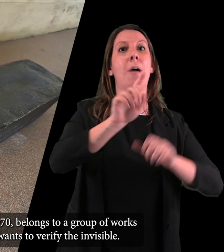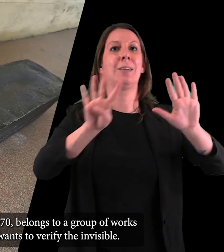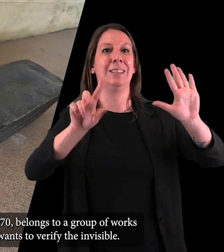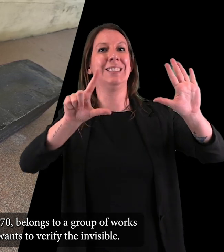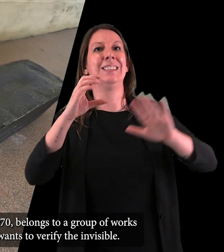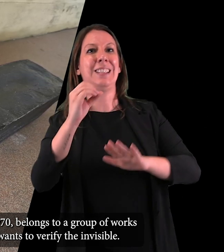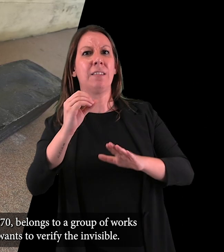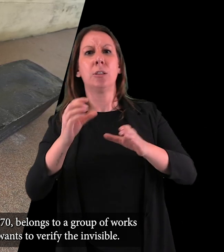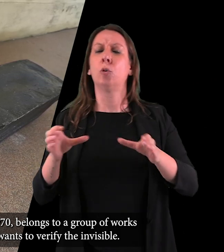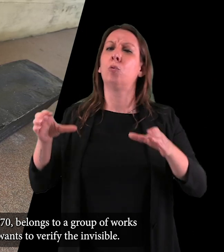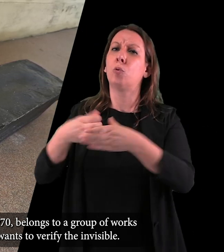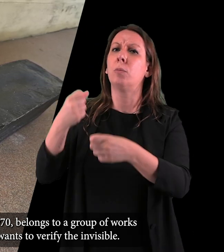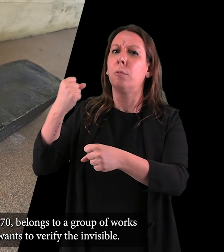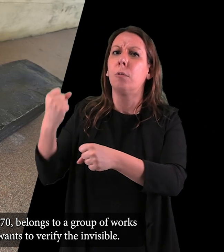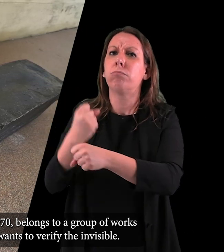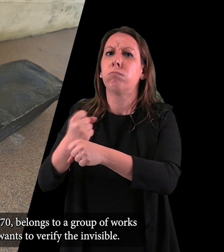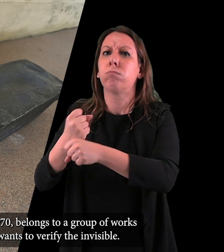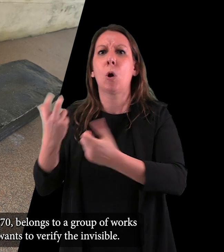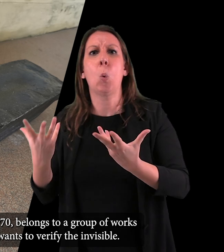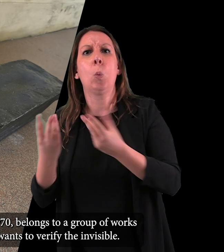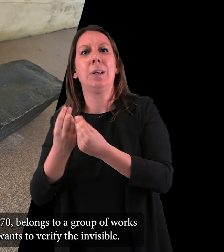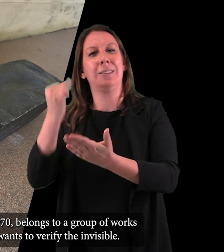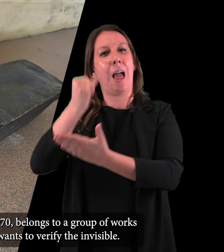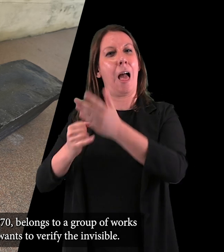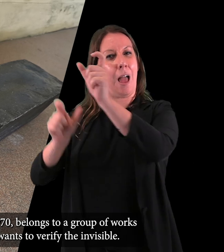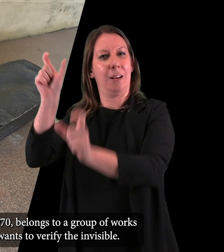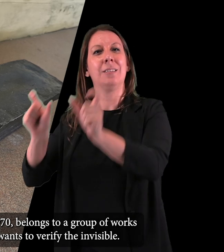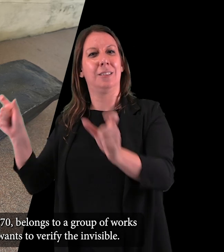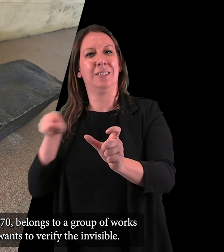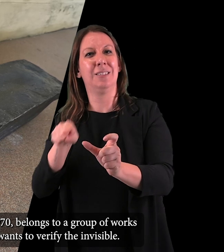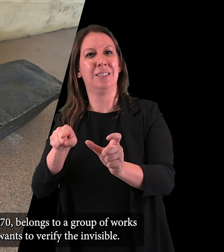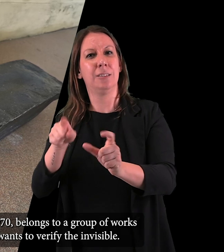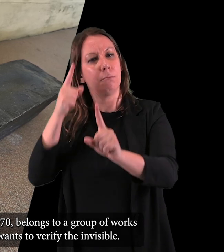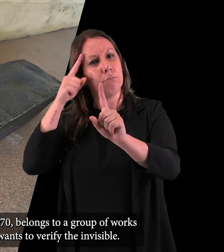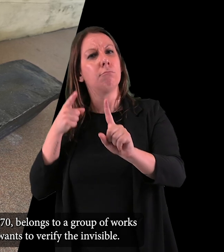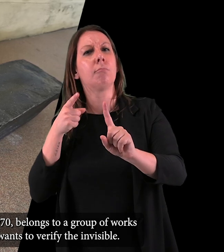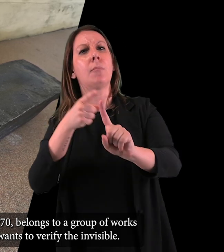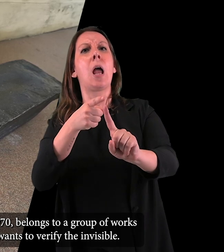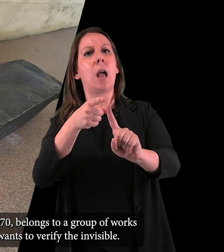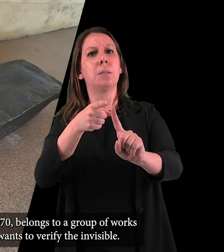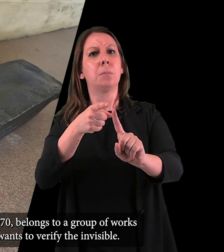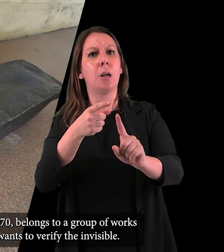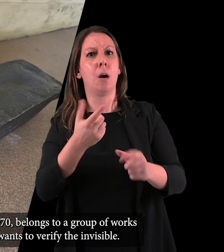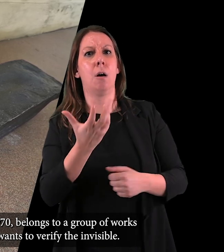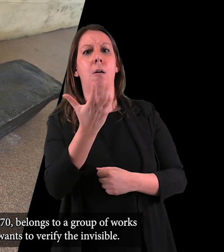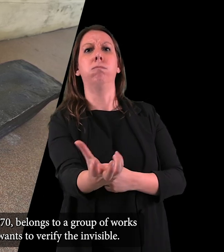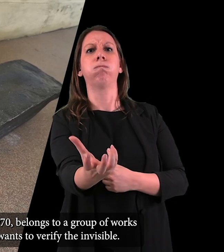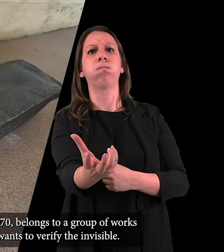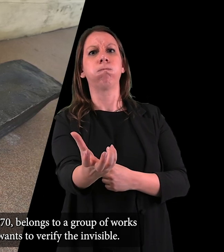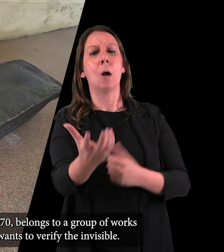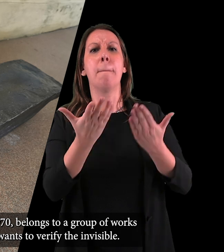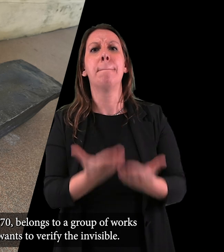Invisibile, Invisible, 1970 belongs to a group of works in which Anselmo